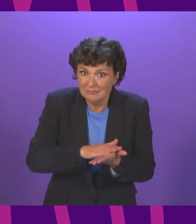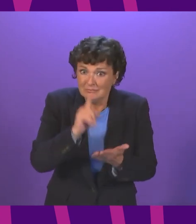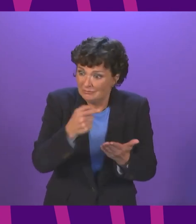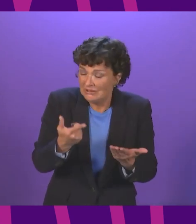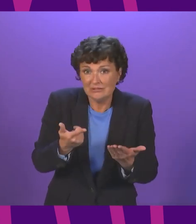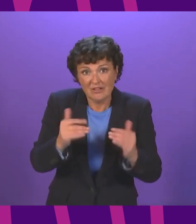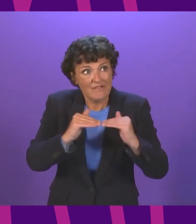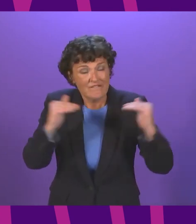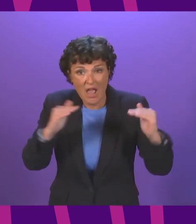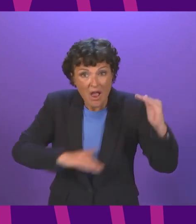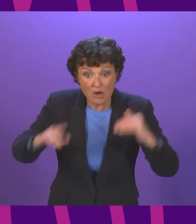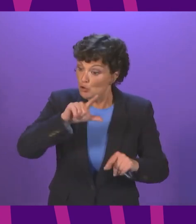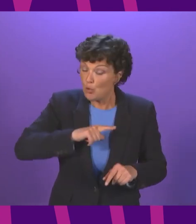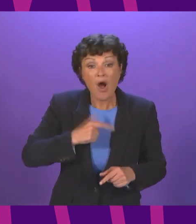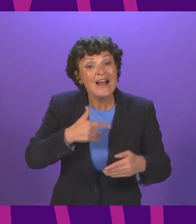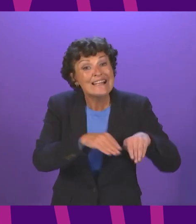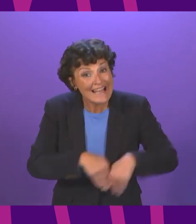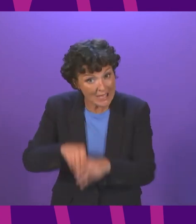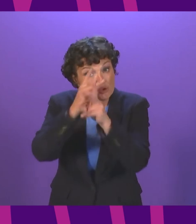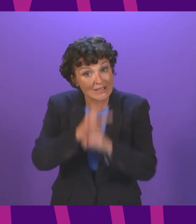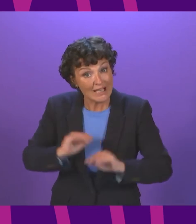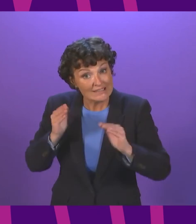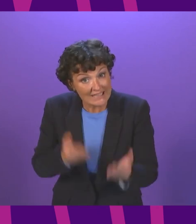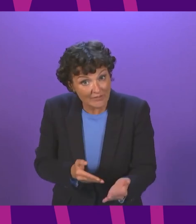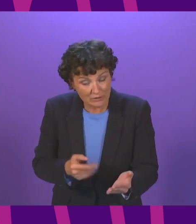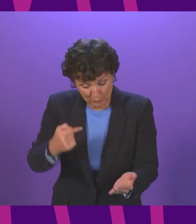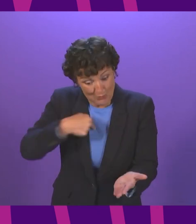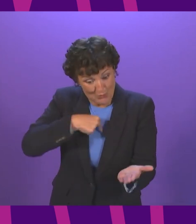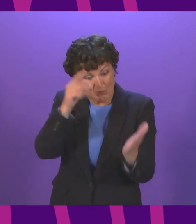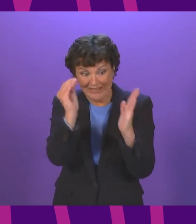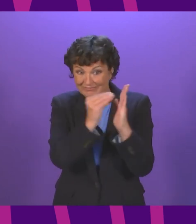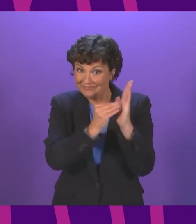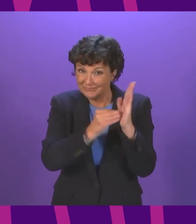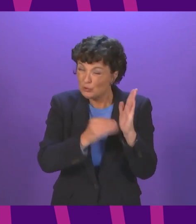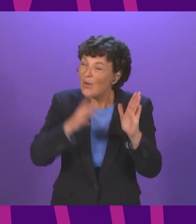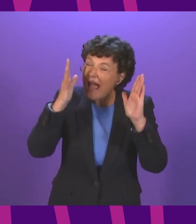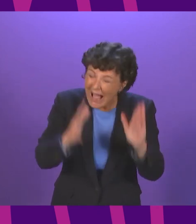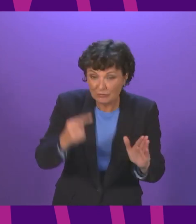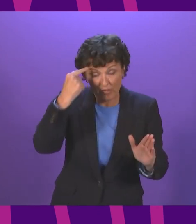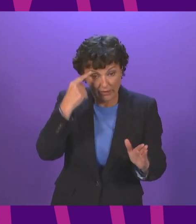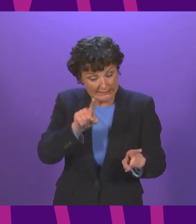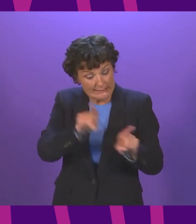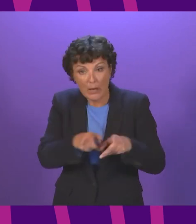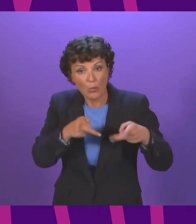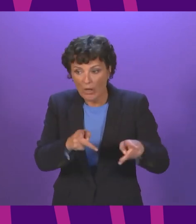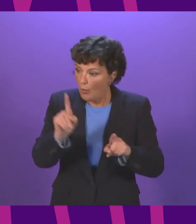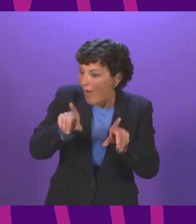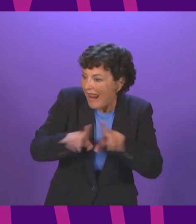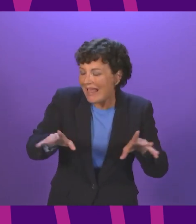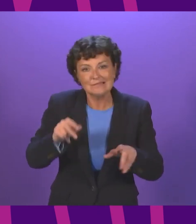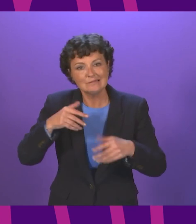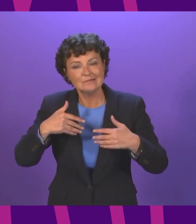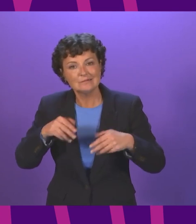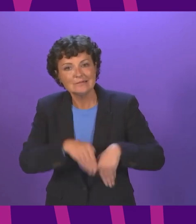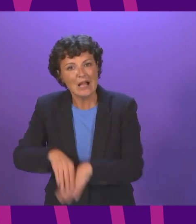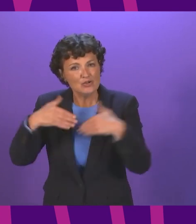inherent in a national care service in the way that we experience that around a national health service. We cannot duck